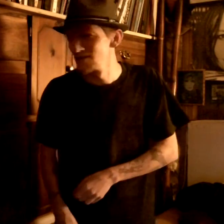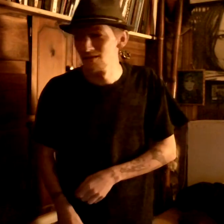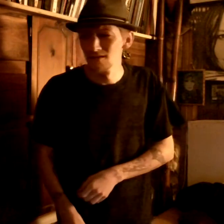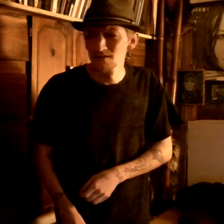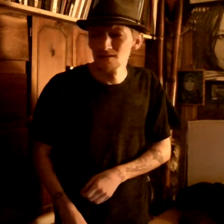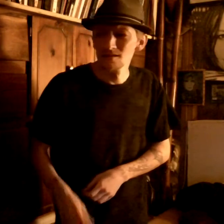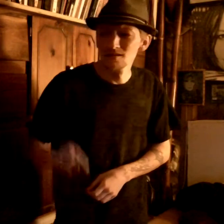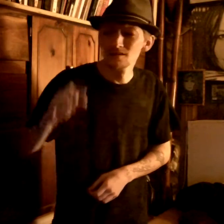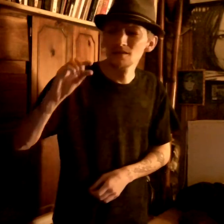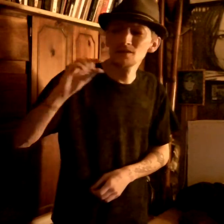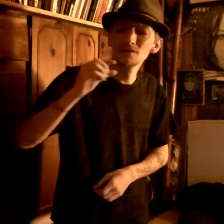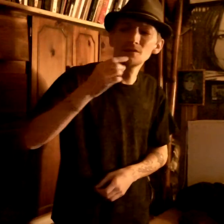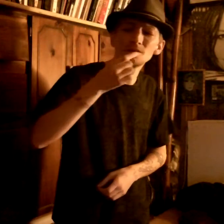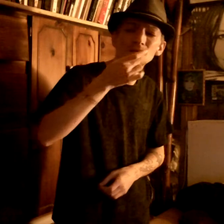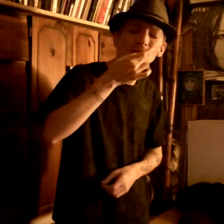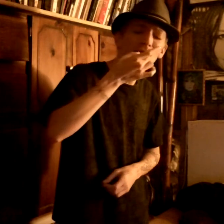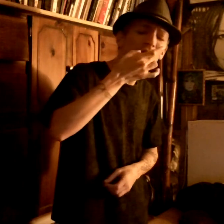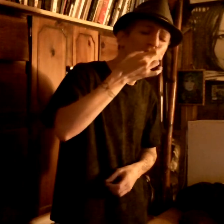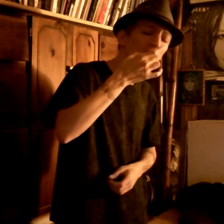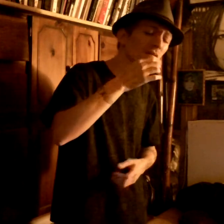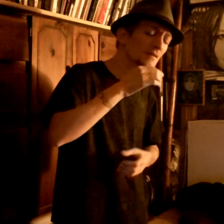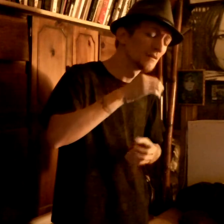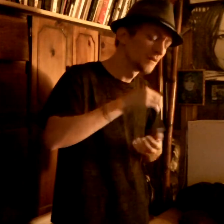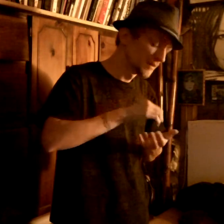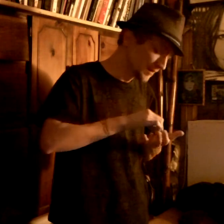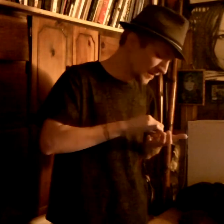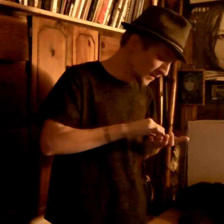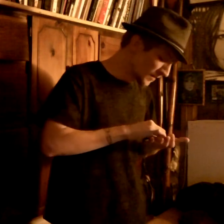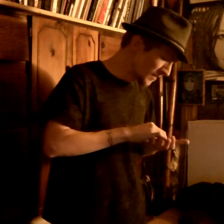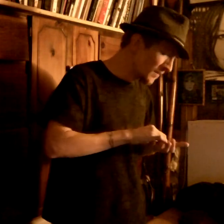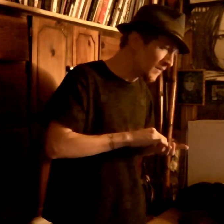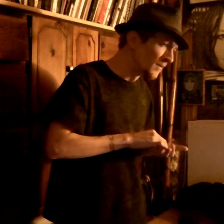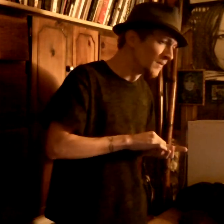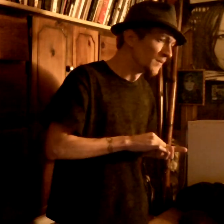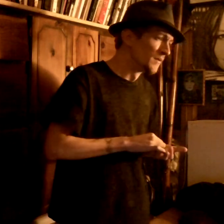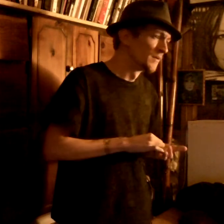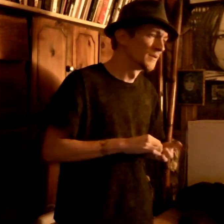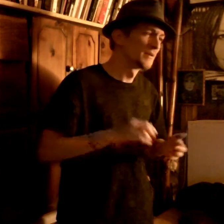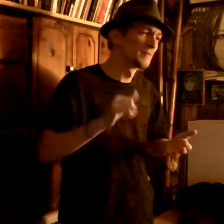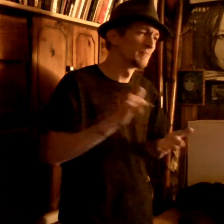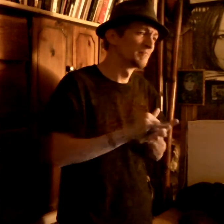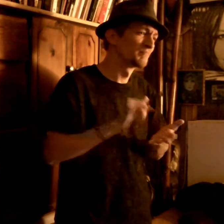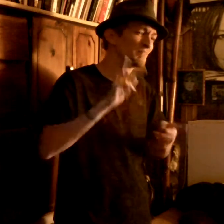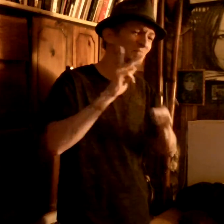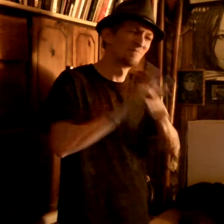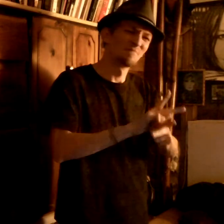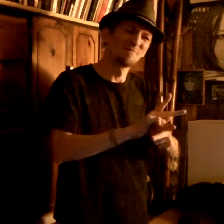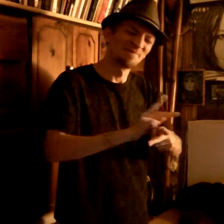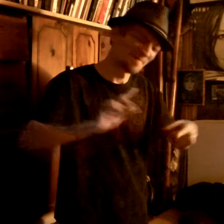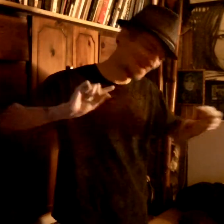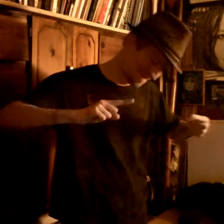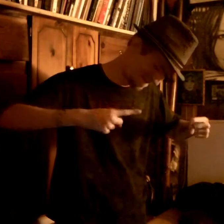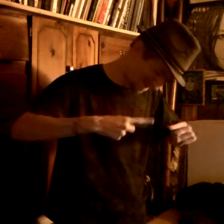This little pill in my hand That keeps the pain